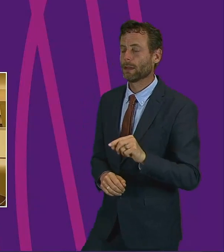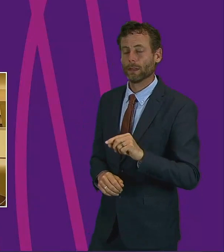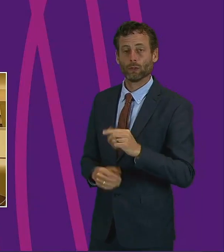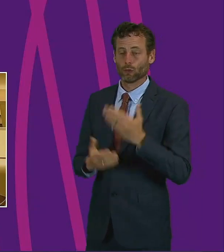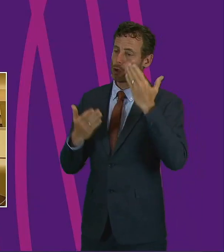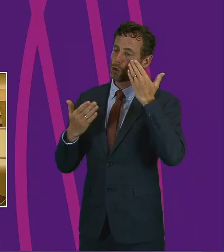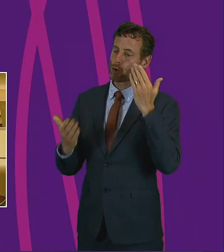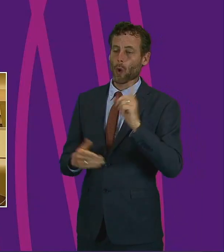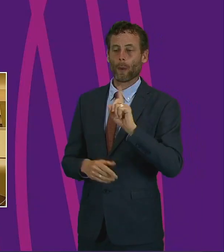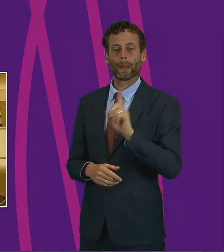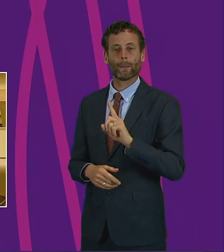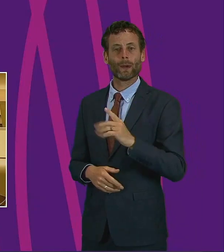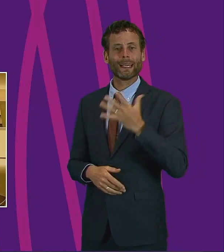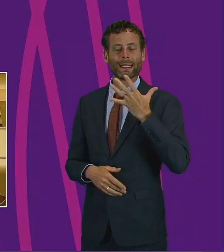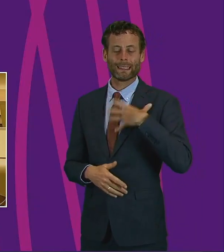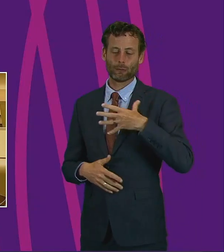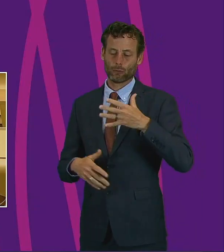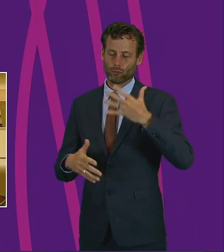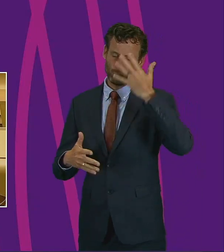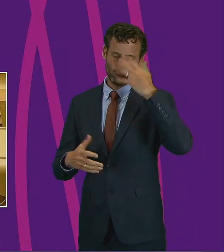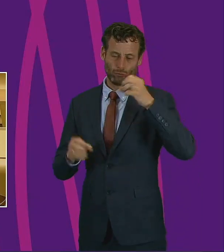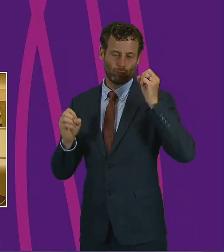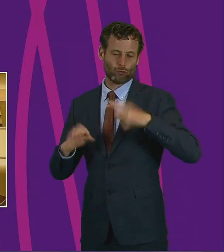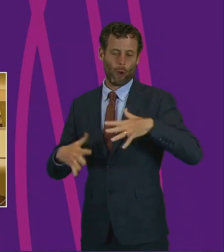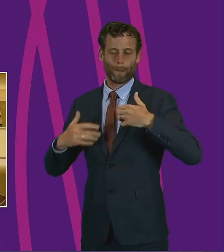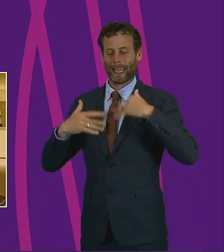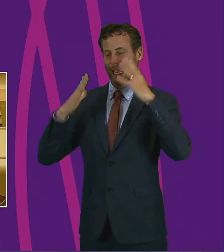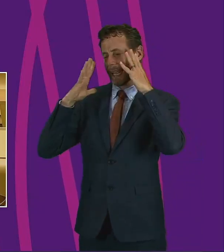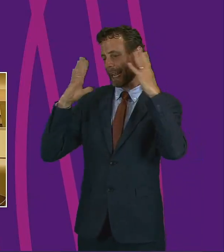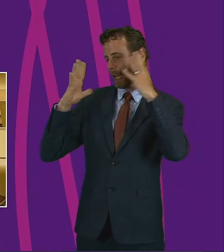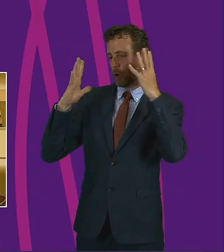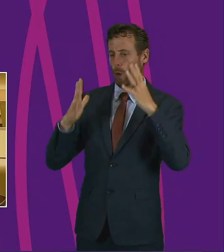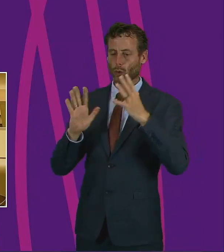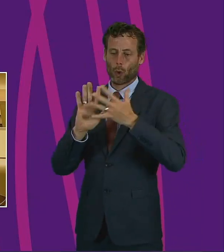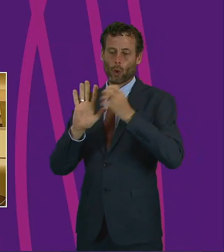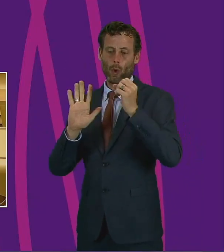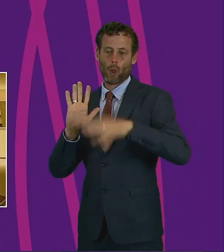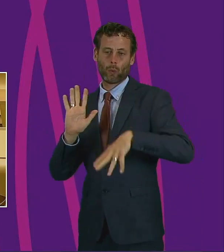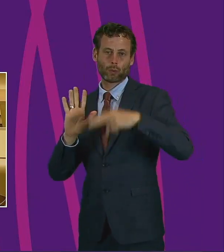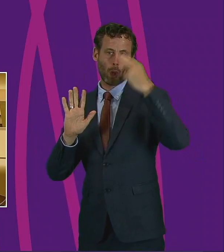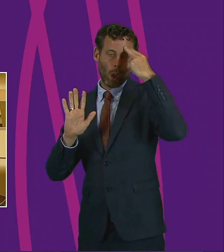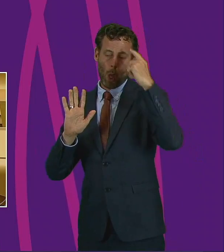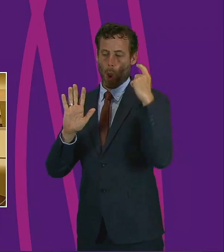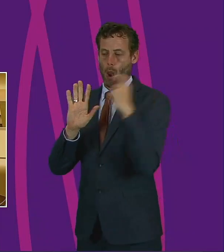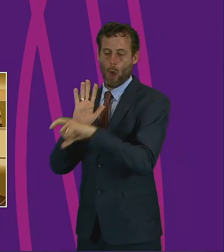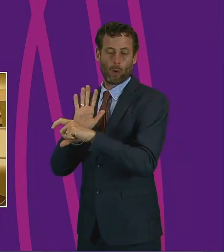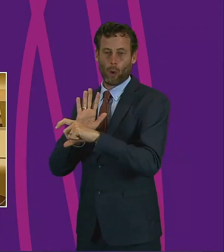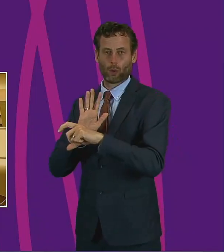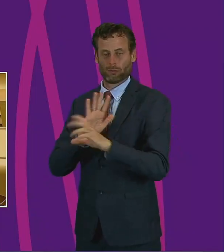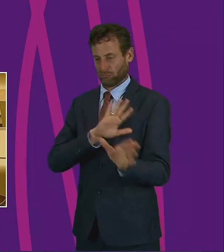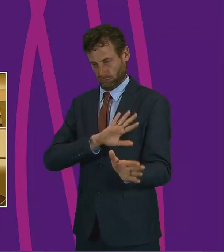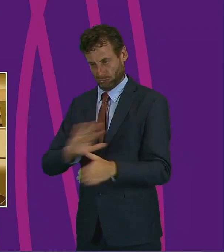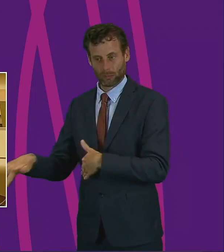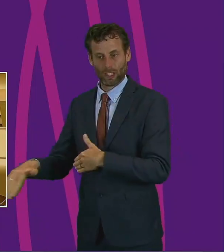lose their logos and their silos to get jobs done. When this crisis hit, we proved we can change rapidly and improve